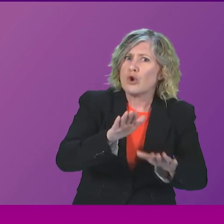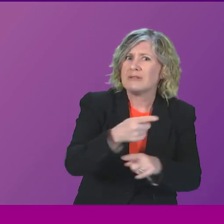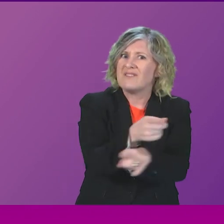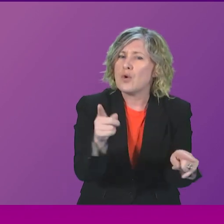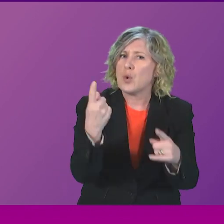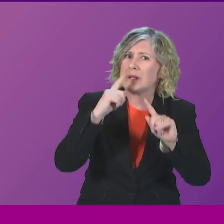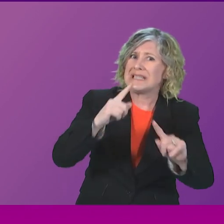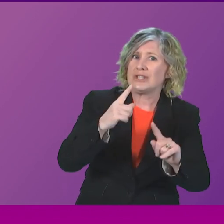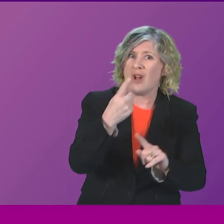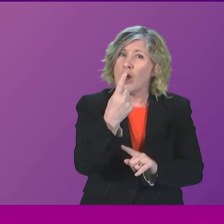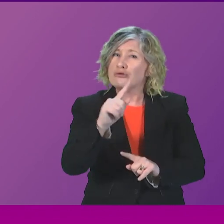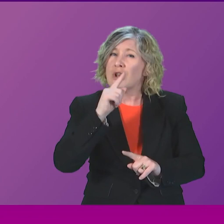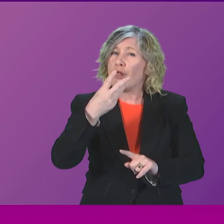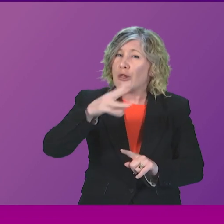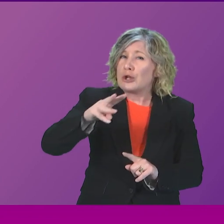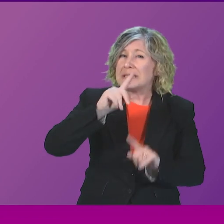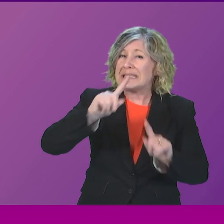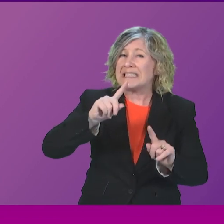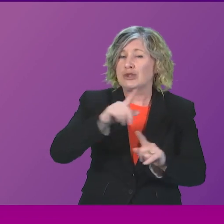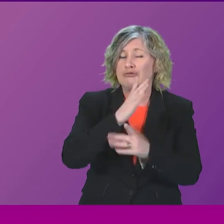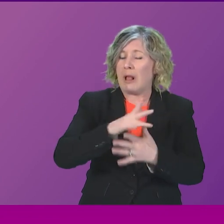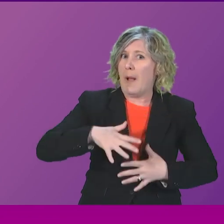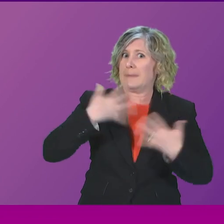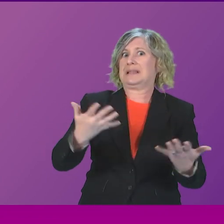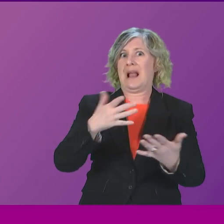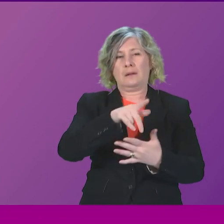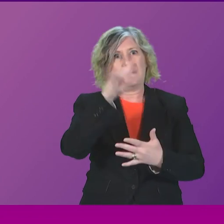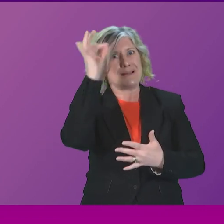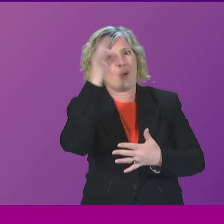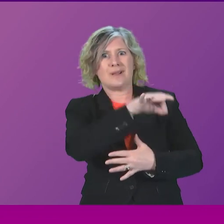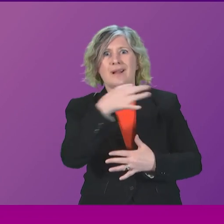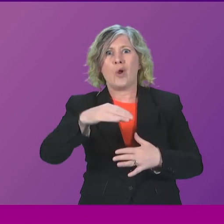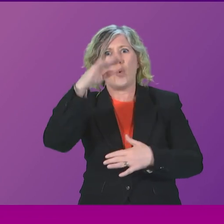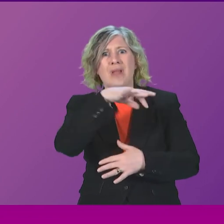really concerned and upset by the decision taken by North Lanarkshire Council? The First Minister.